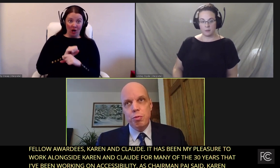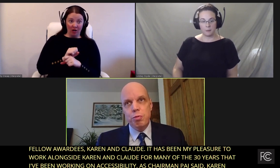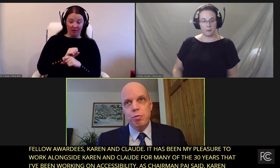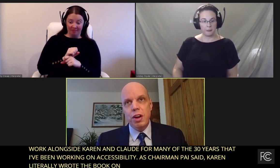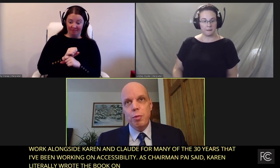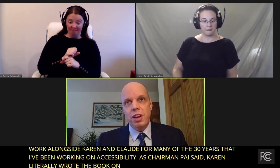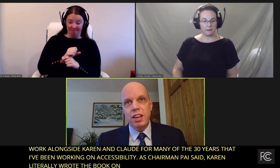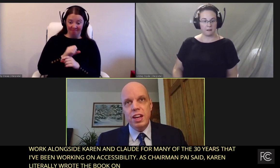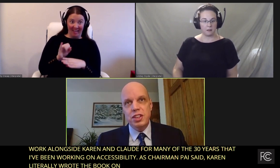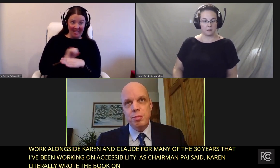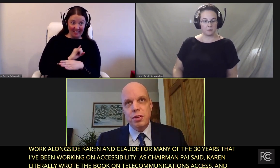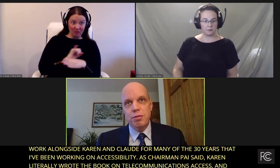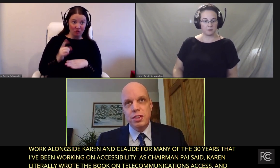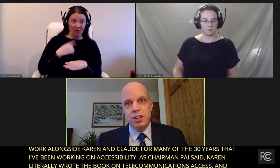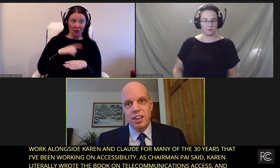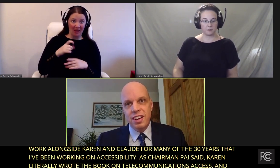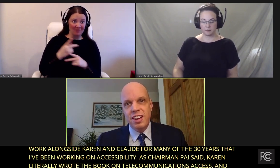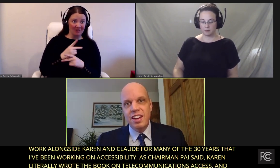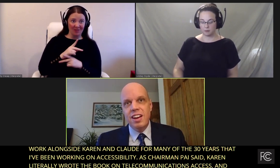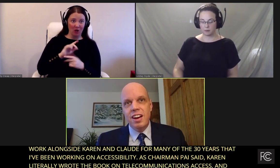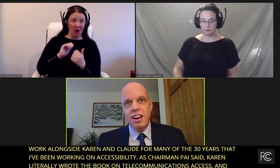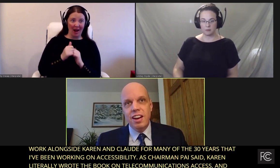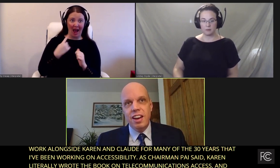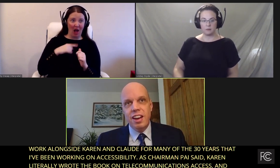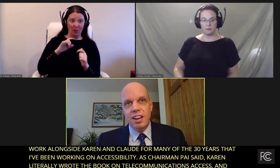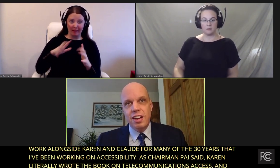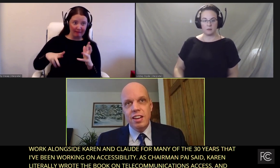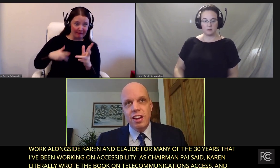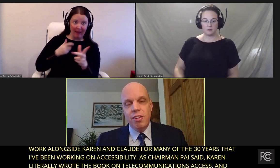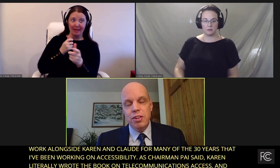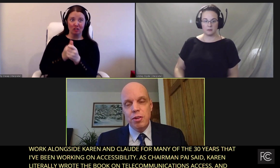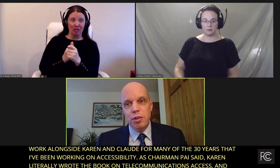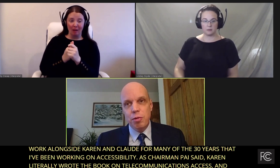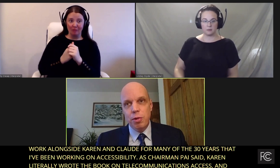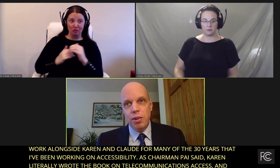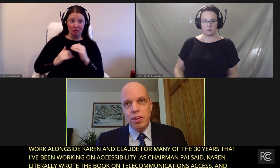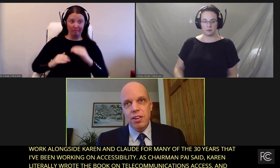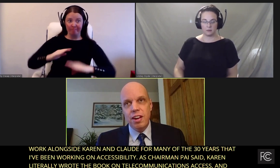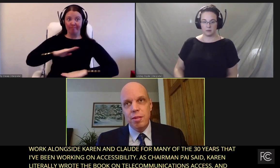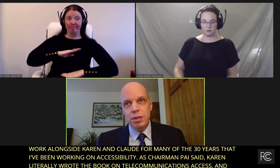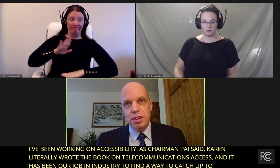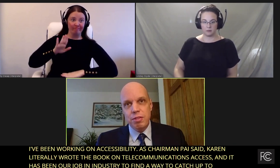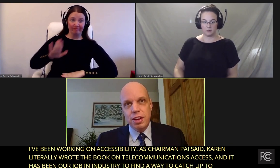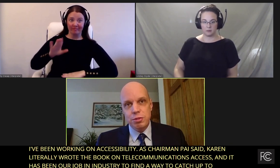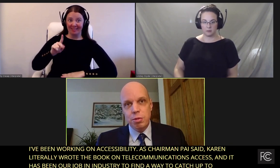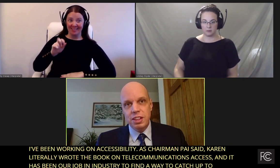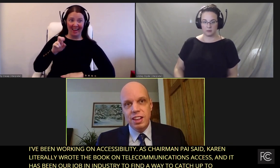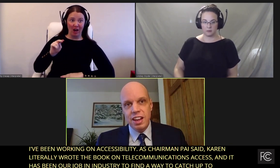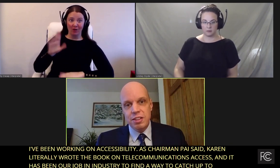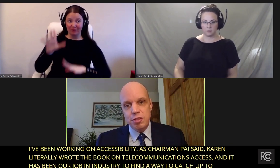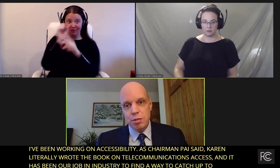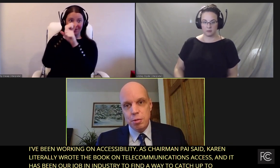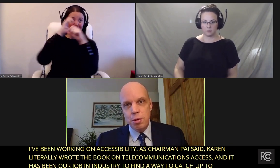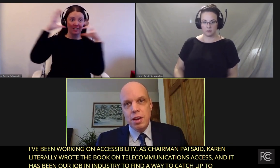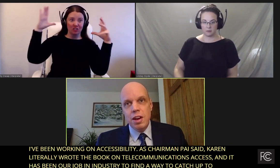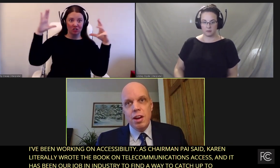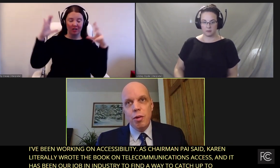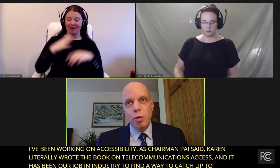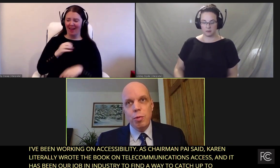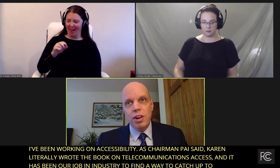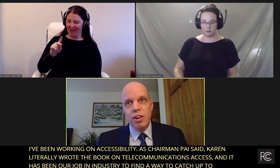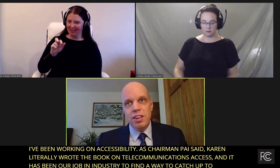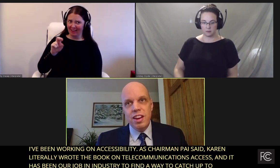find a way to catch up to her vision. And Karen, your work, I believe, has really led to